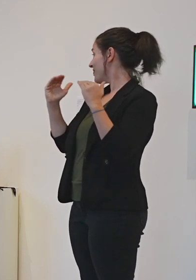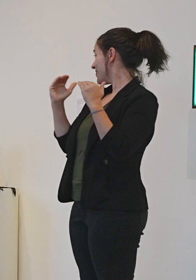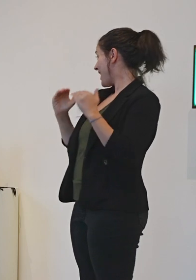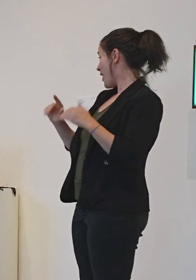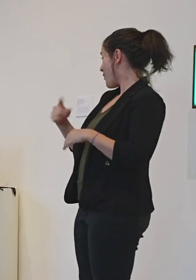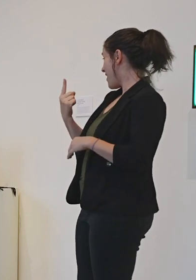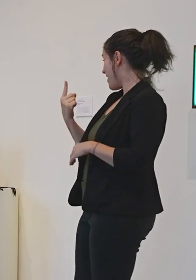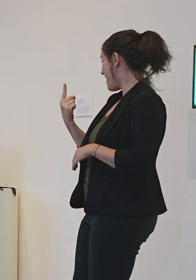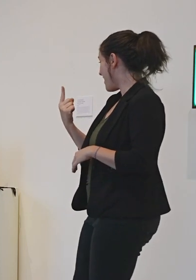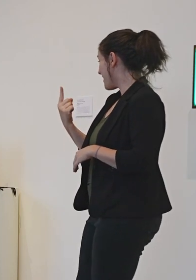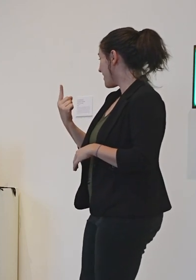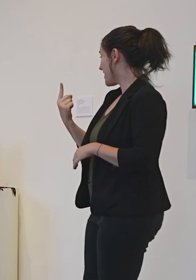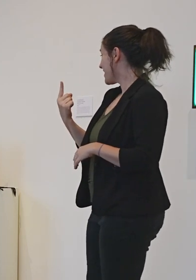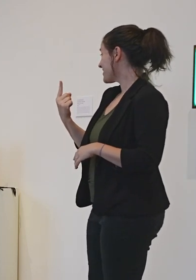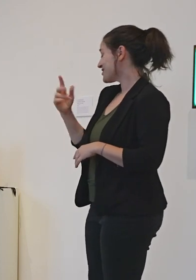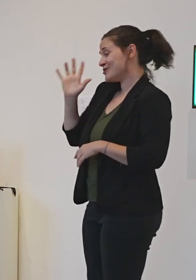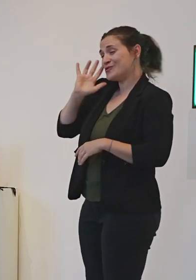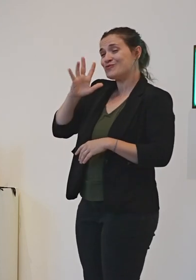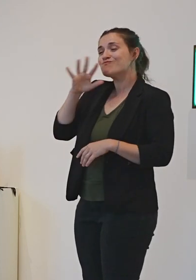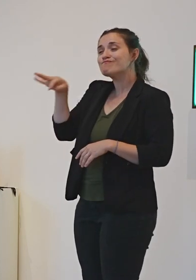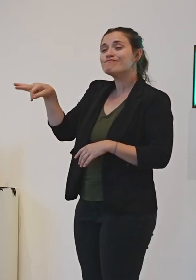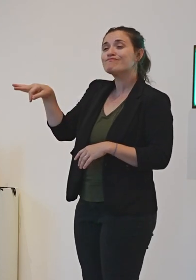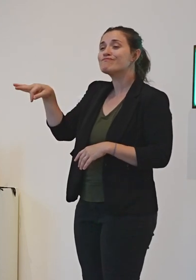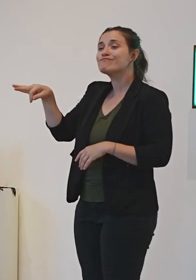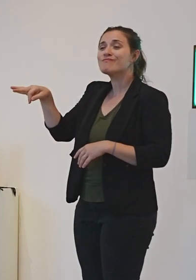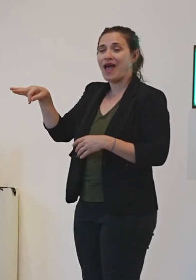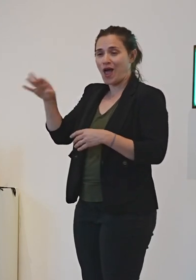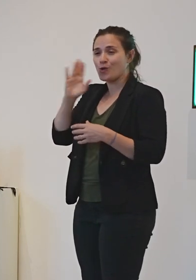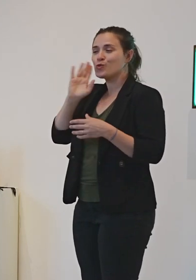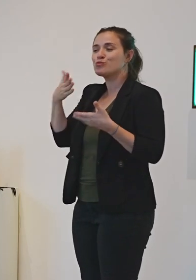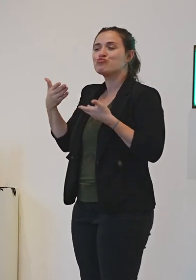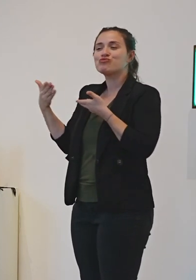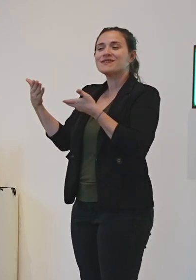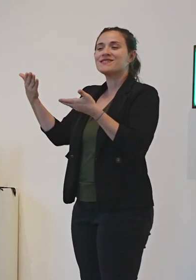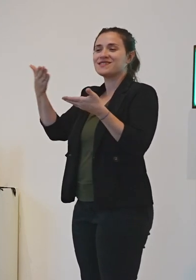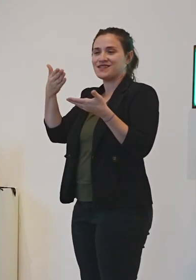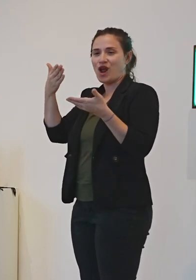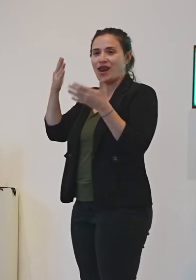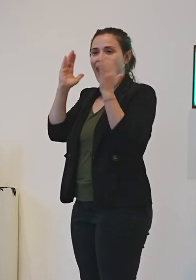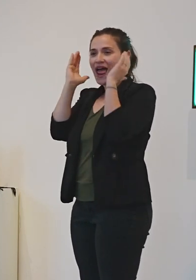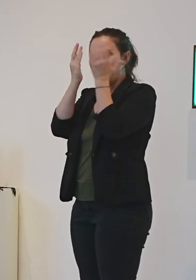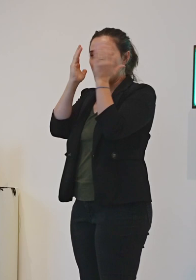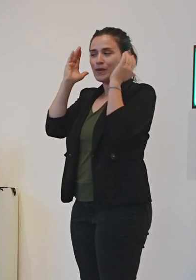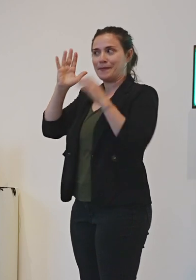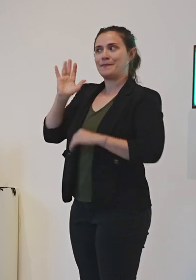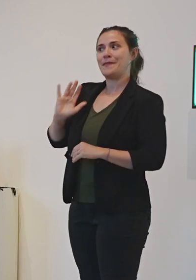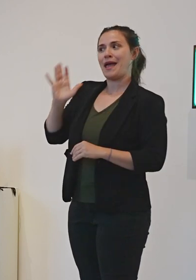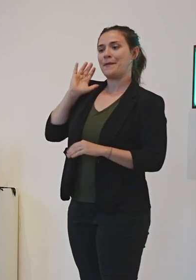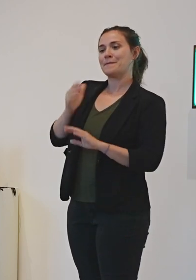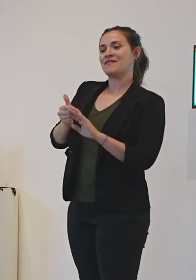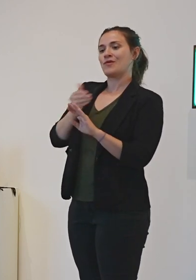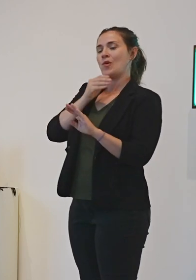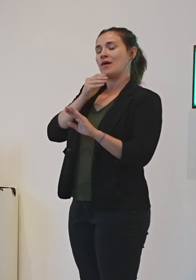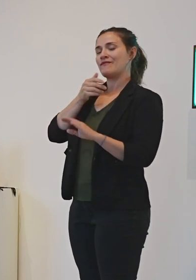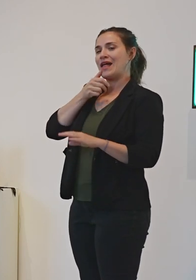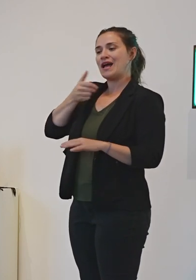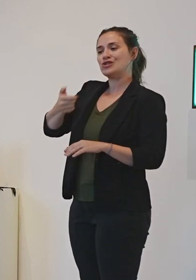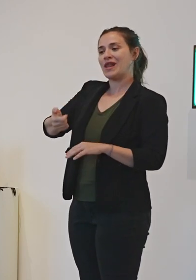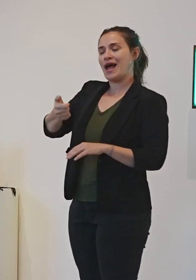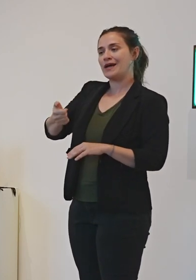did used to carry around with me on Halloween back before they'd invented flashlights